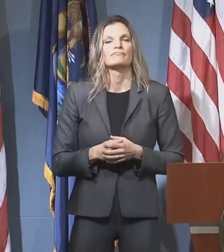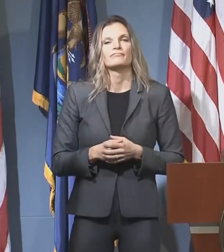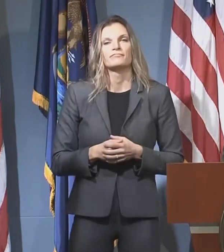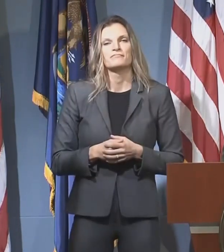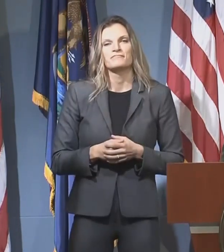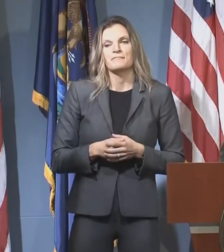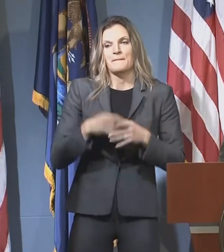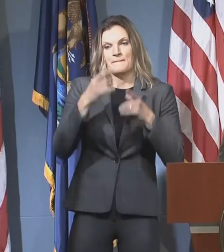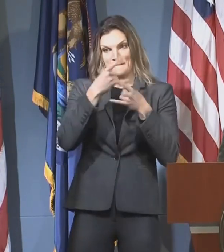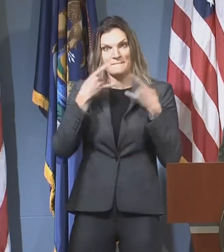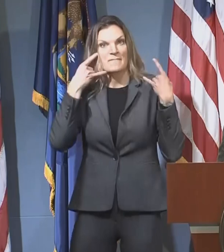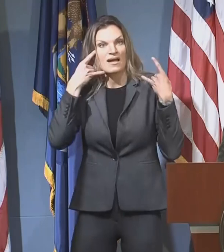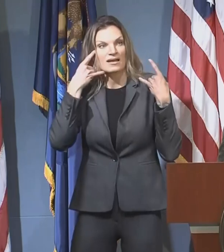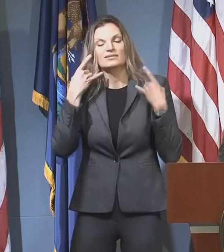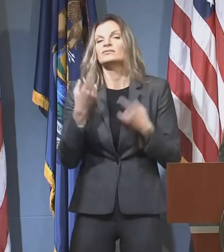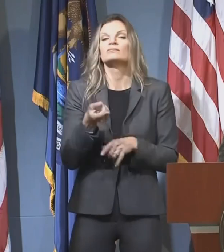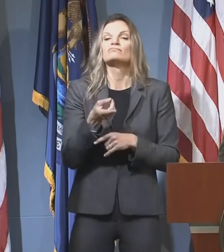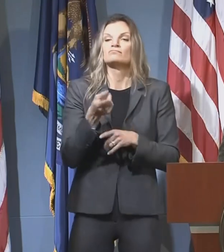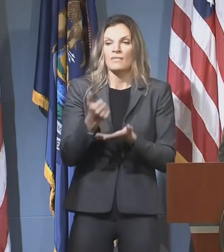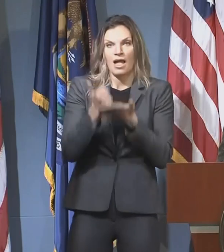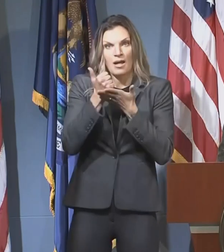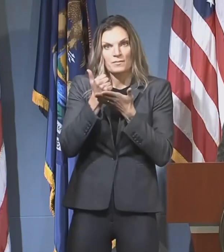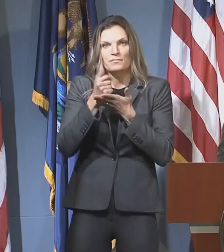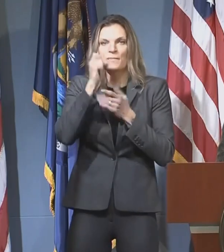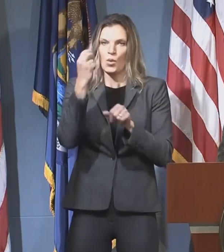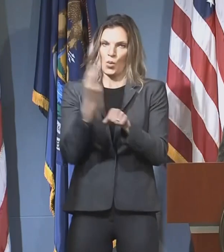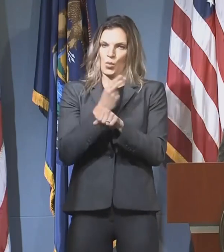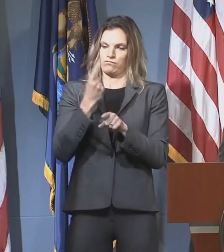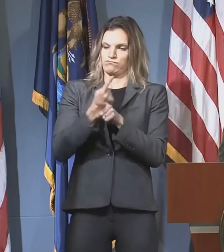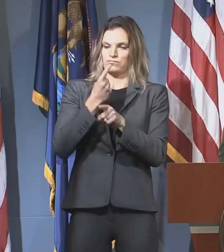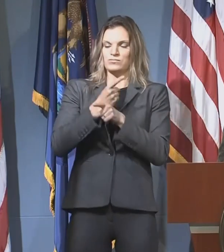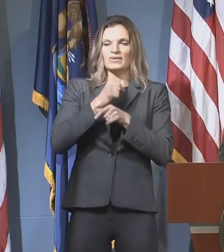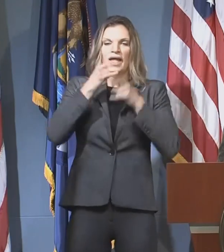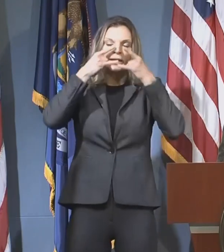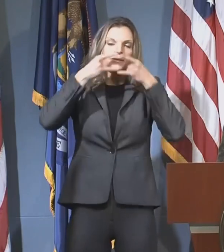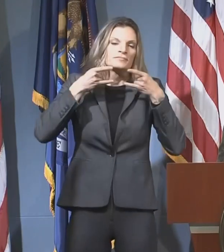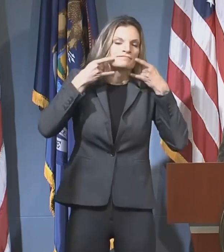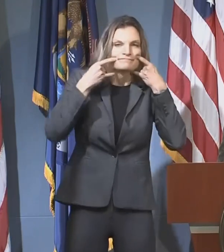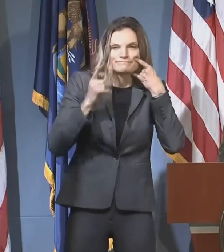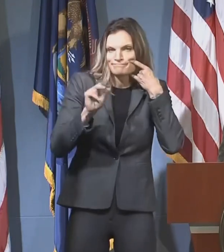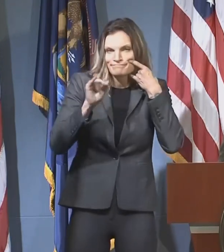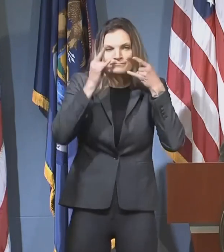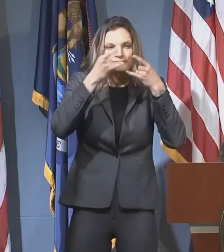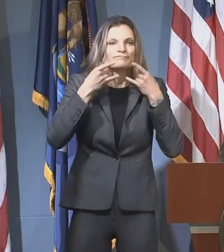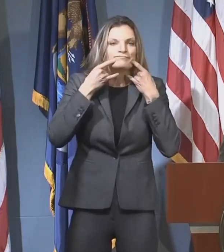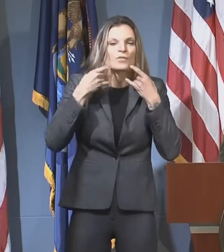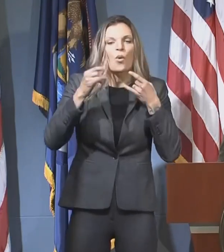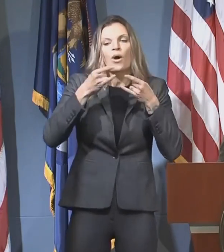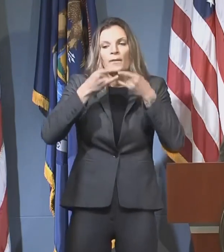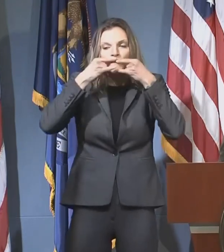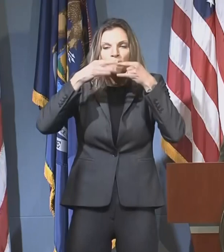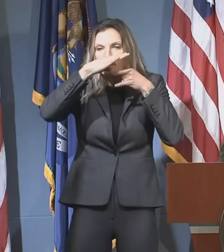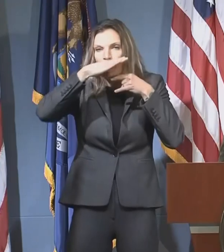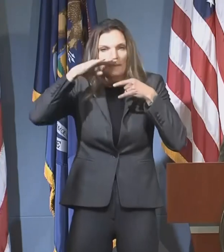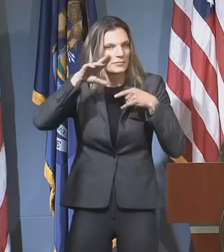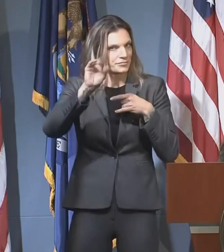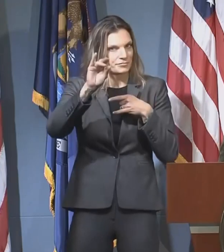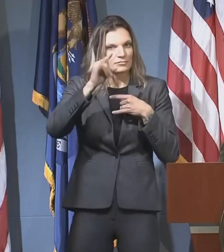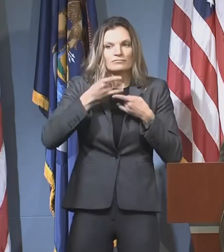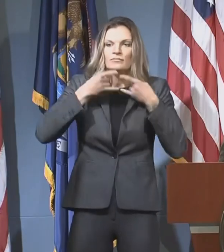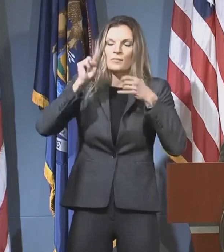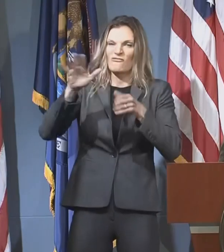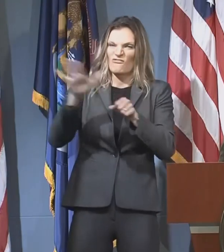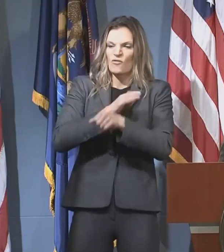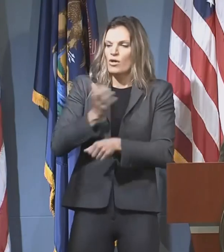However, masks only work if you are wearing them appropriately. That means not down around your chin, not only over your mouth, but over your mouth